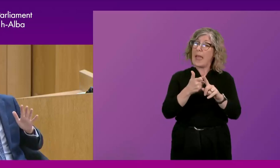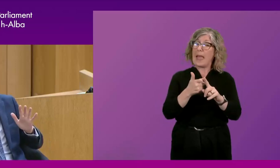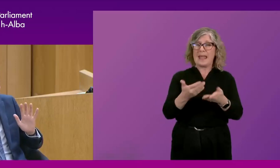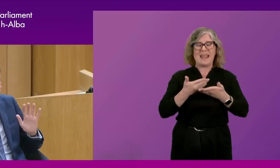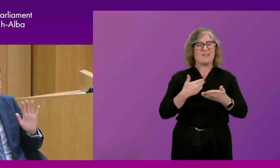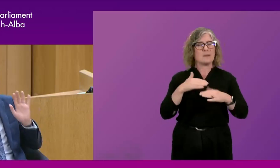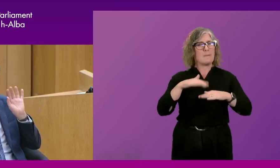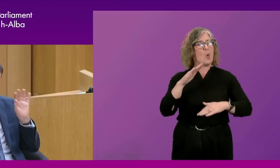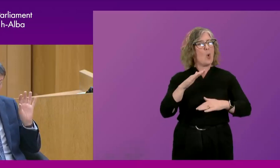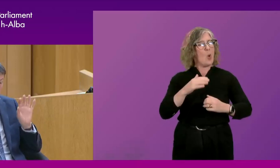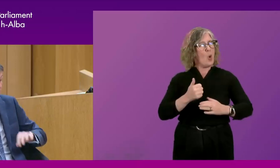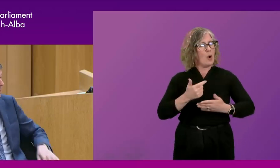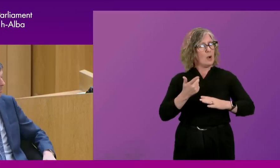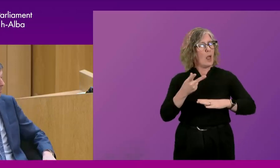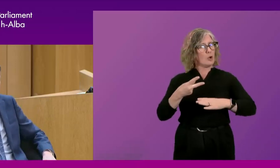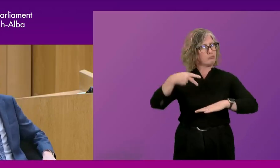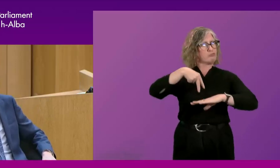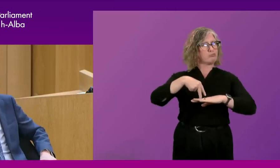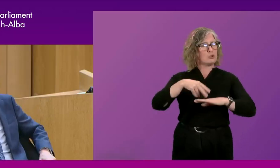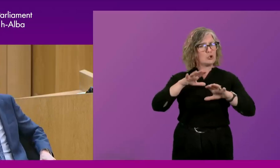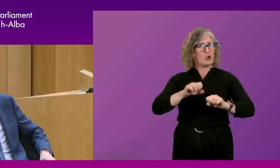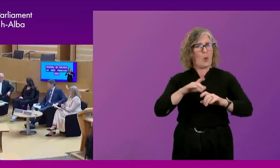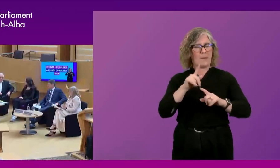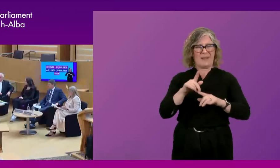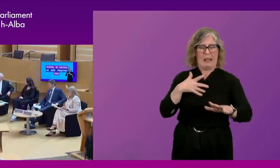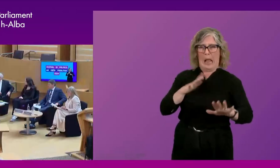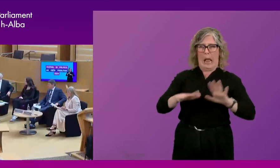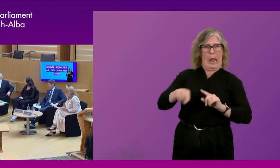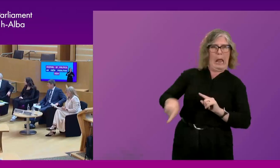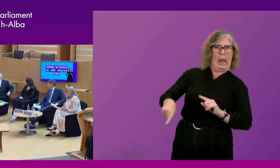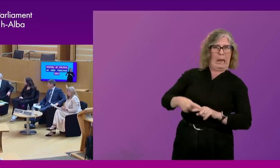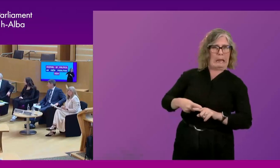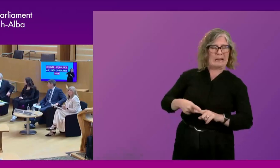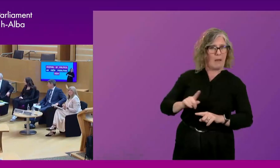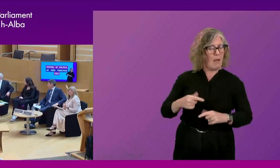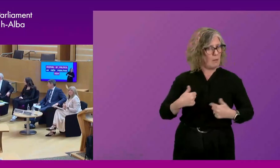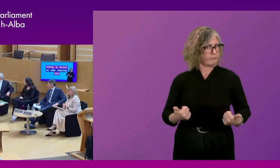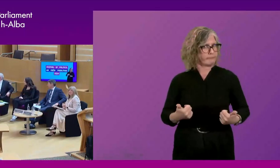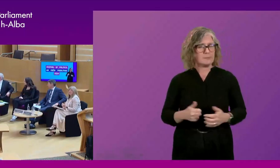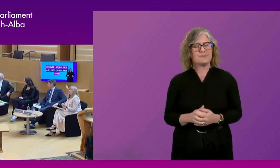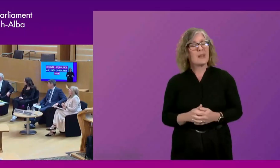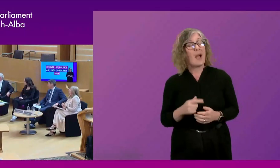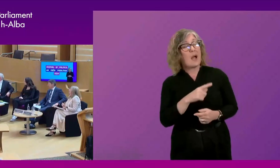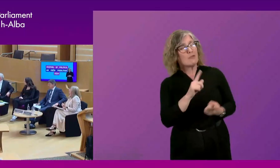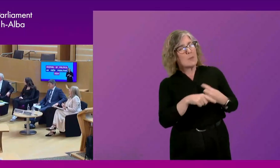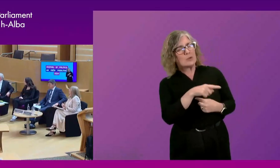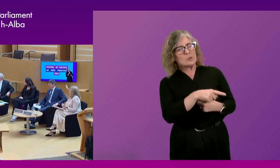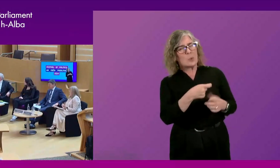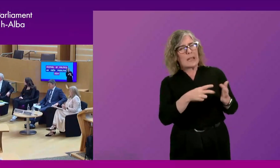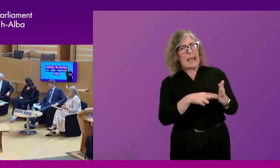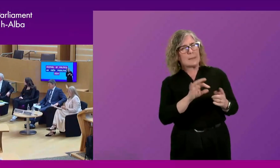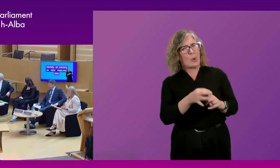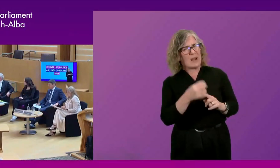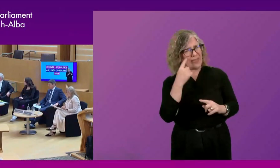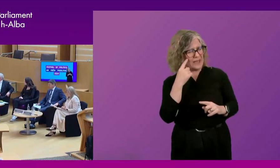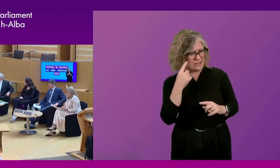stopped the cultural cringe to some extent. Esther. I absolutely agree with your first point there, Ken. I think it's over the